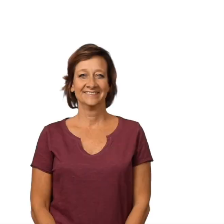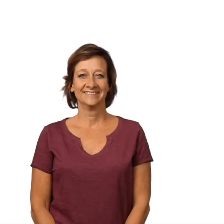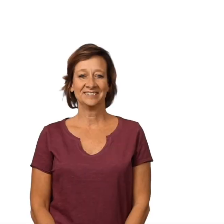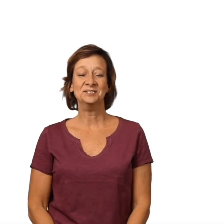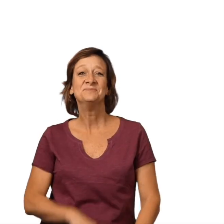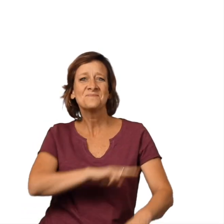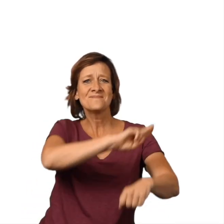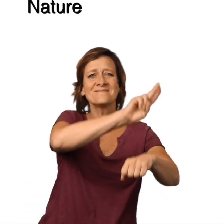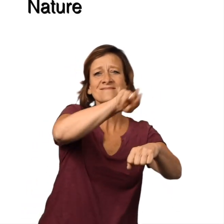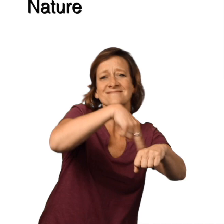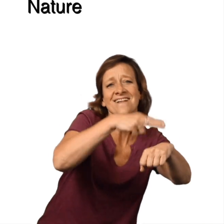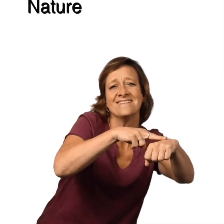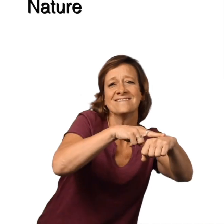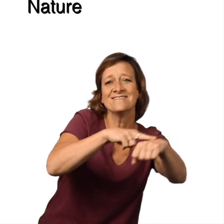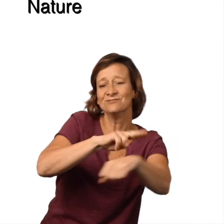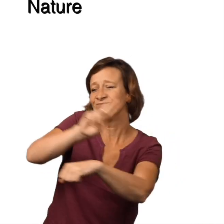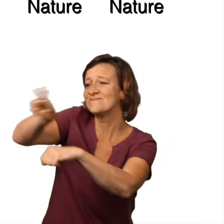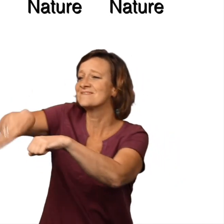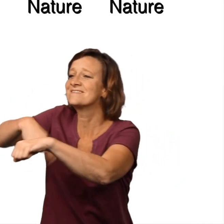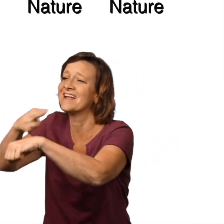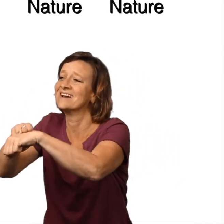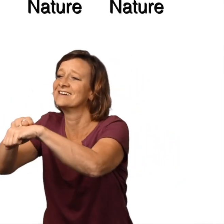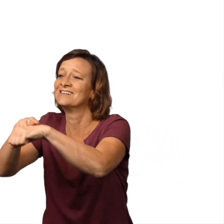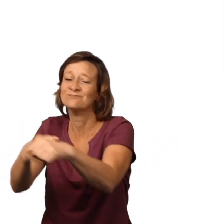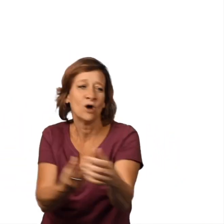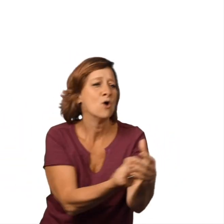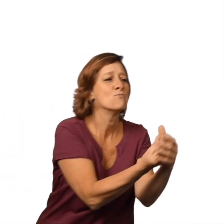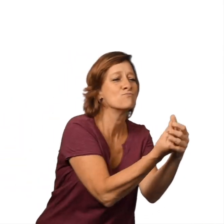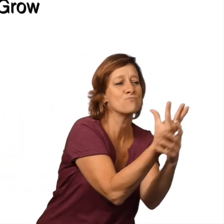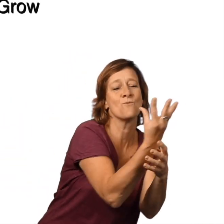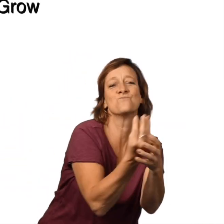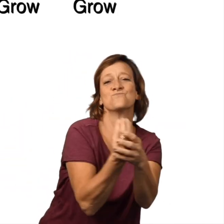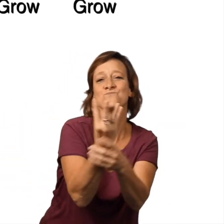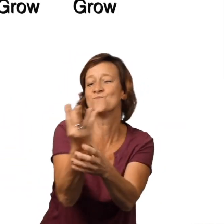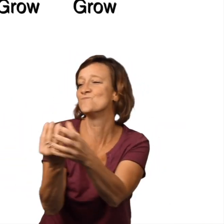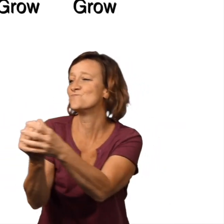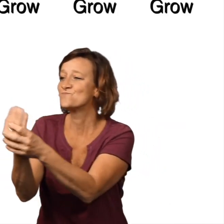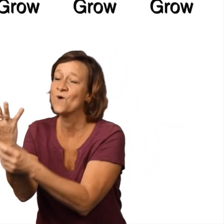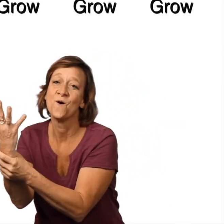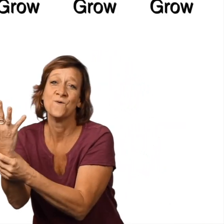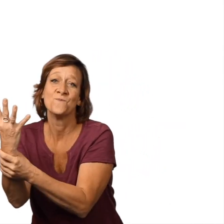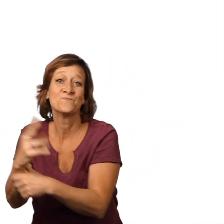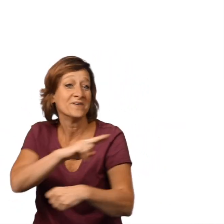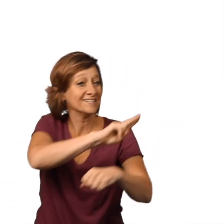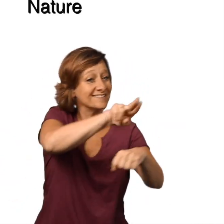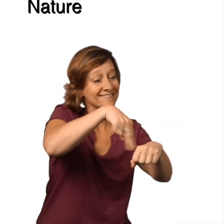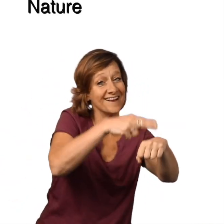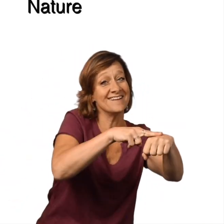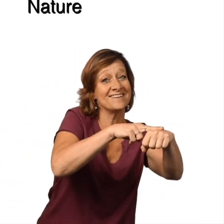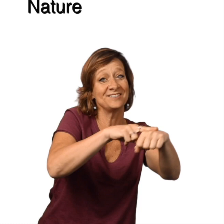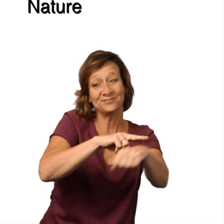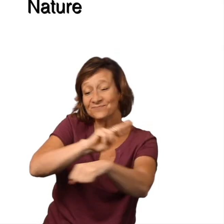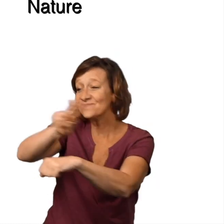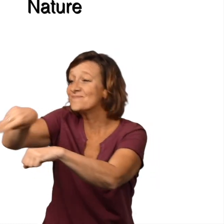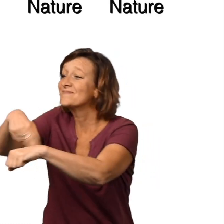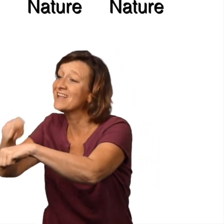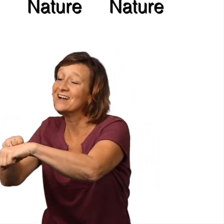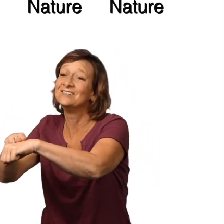Nature, nature Grow, grow, grow Nature, nature